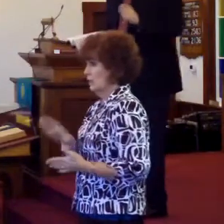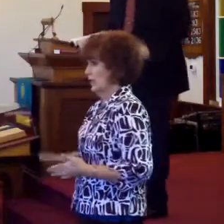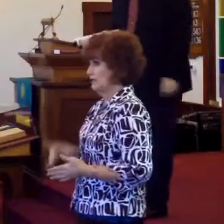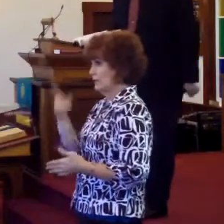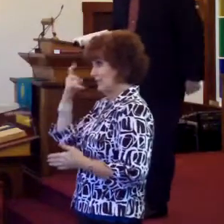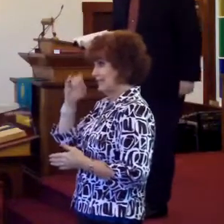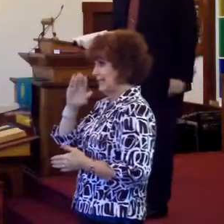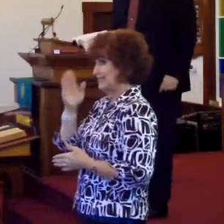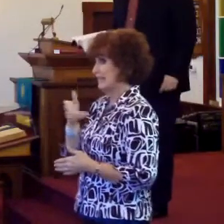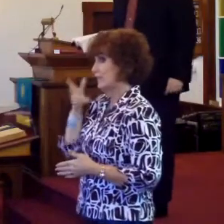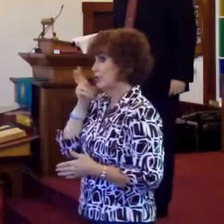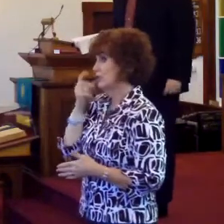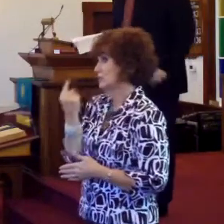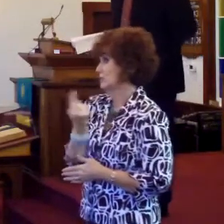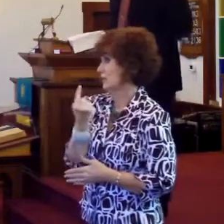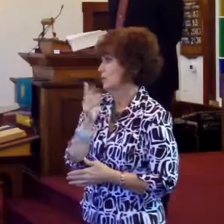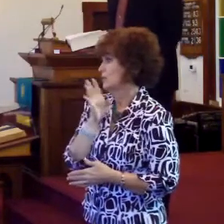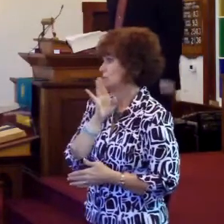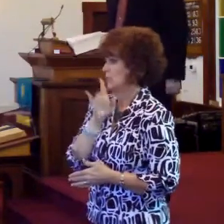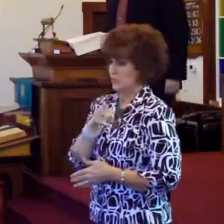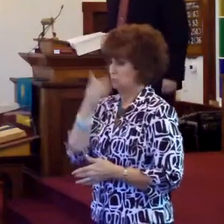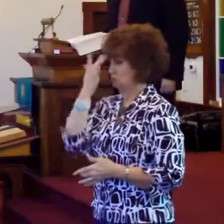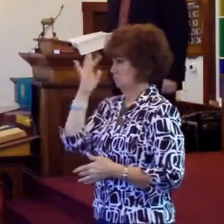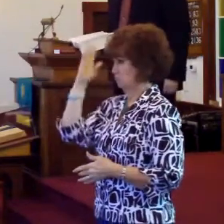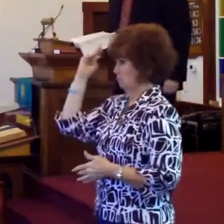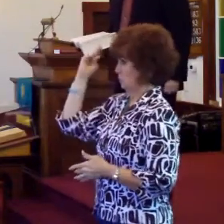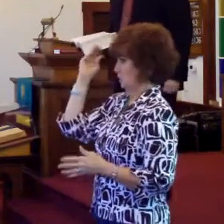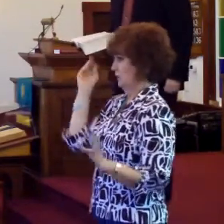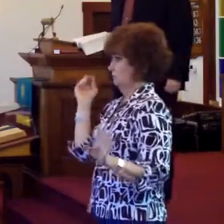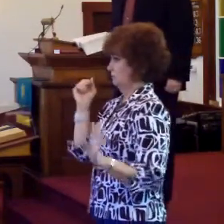I'd never heard someone speak like that when he's very intelligent.